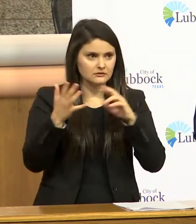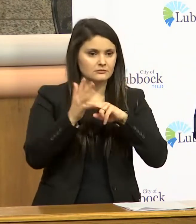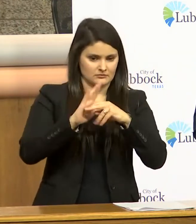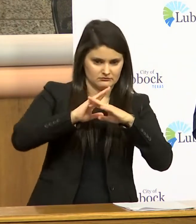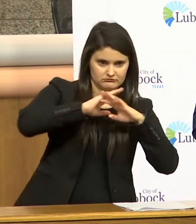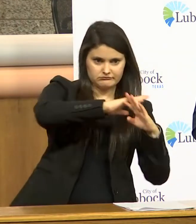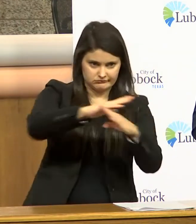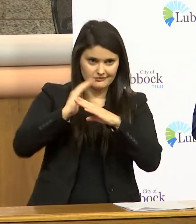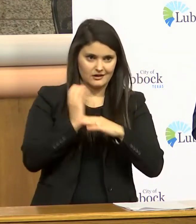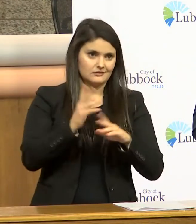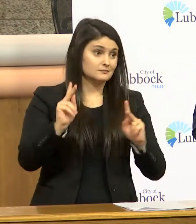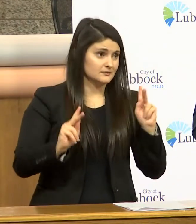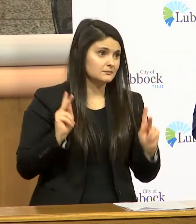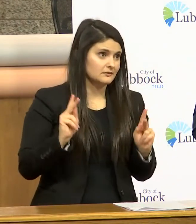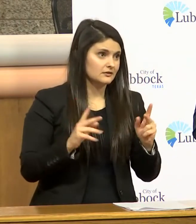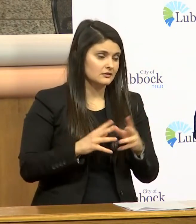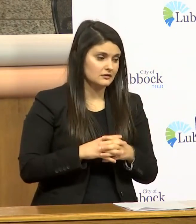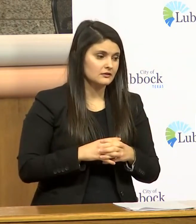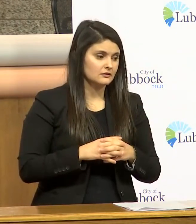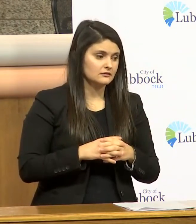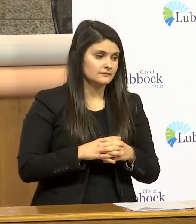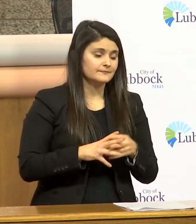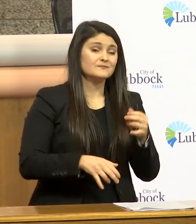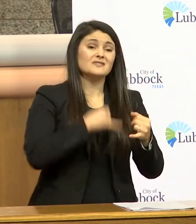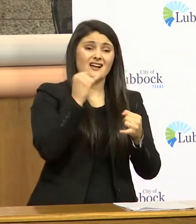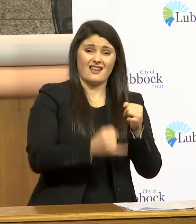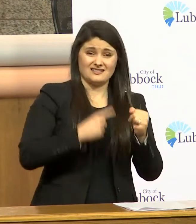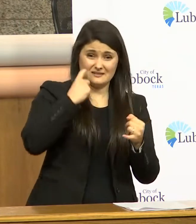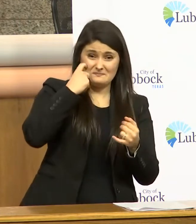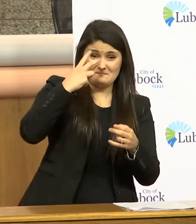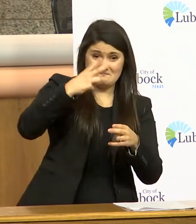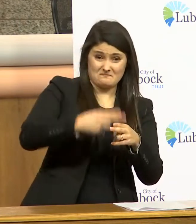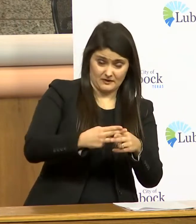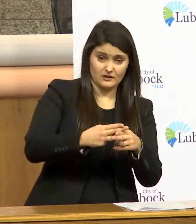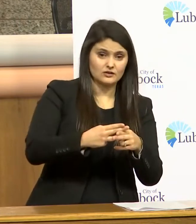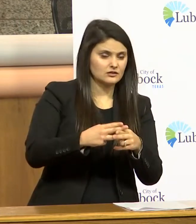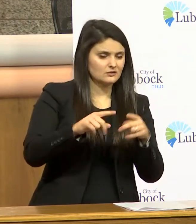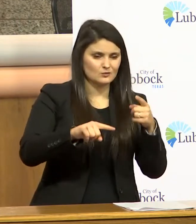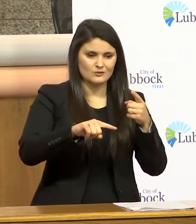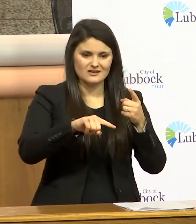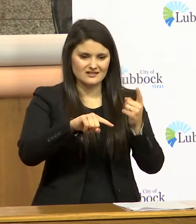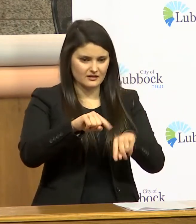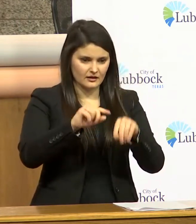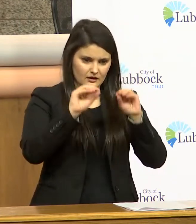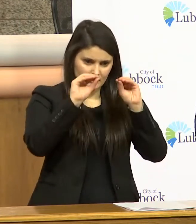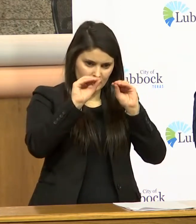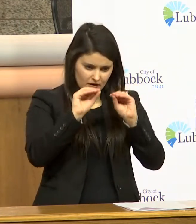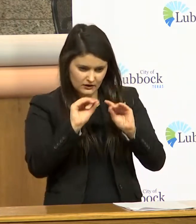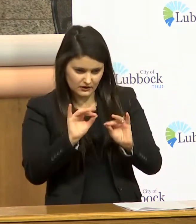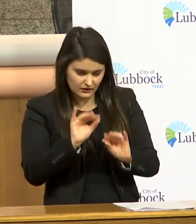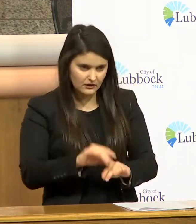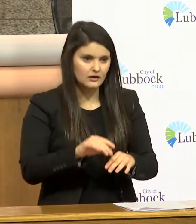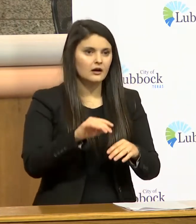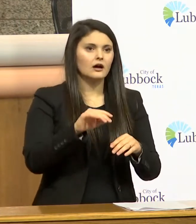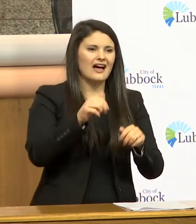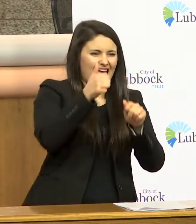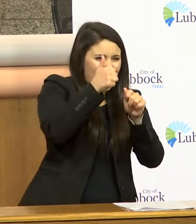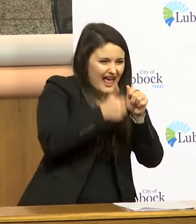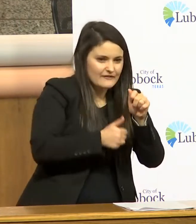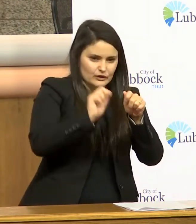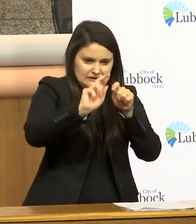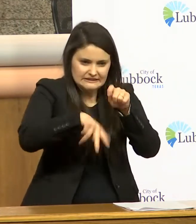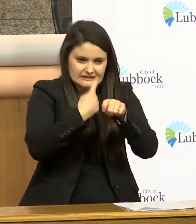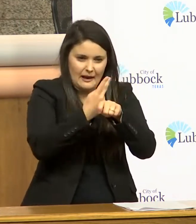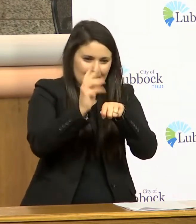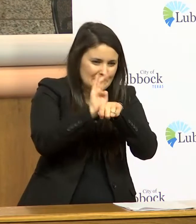our people finally as i said earlier we cannot put something together that specifically identifies and calls out every type